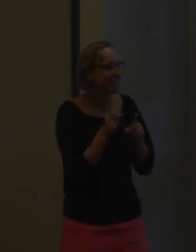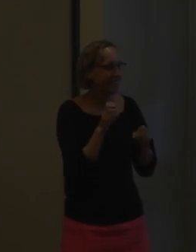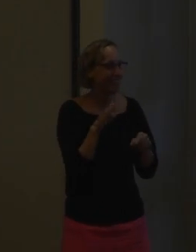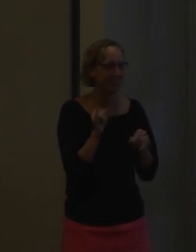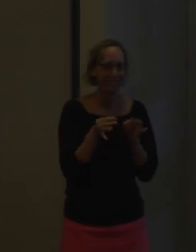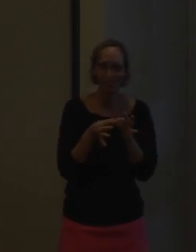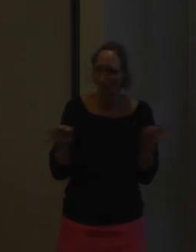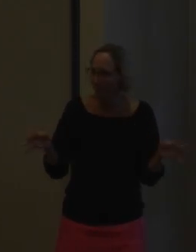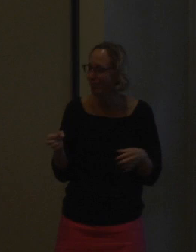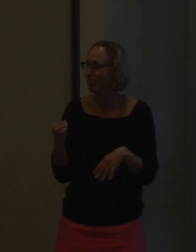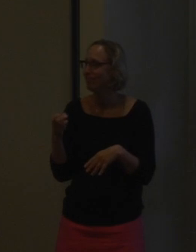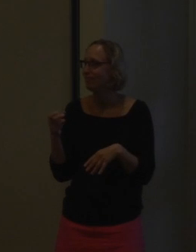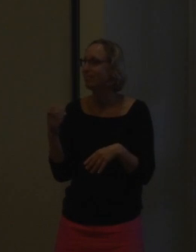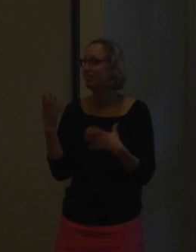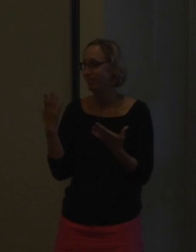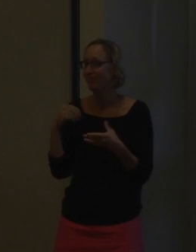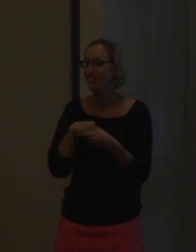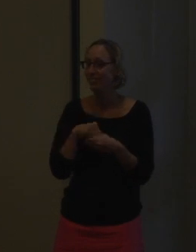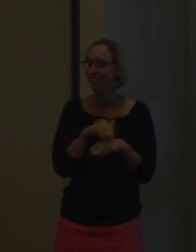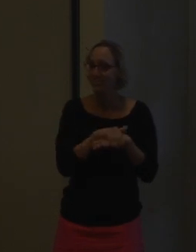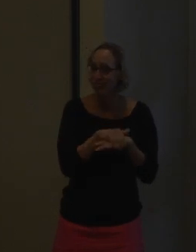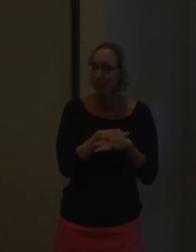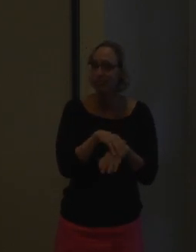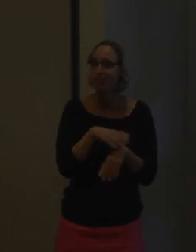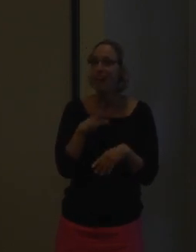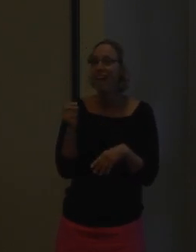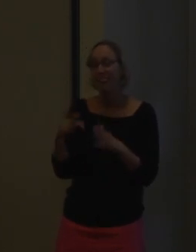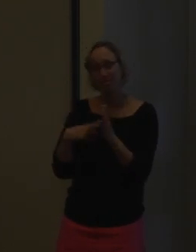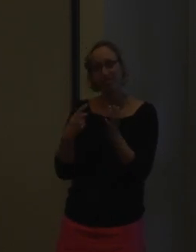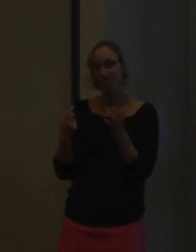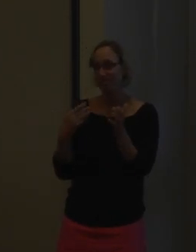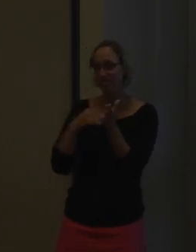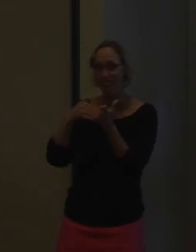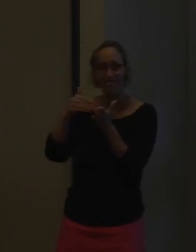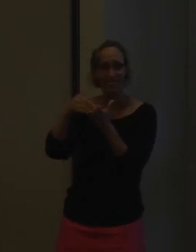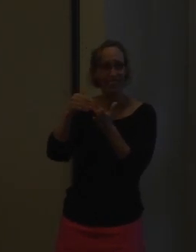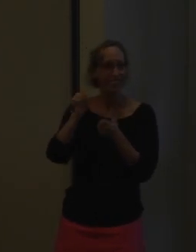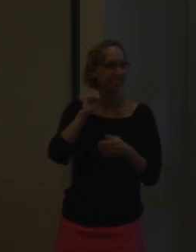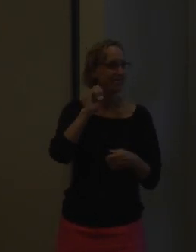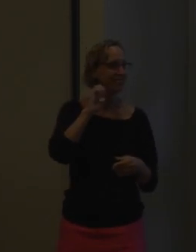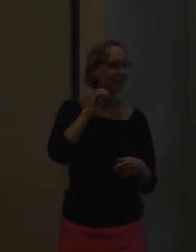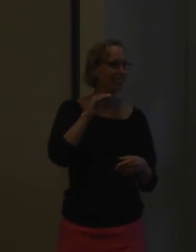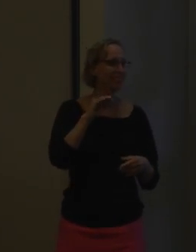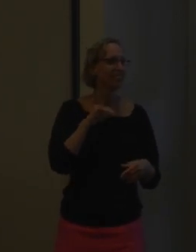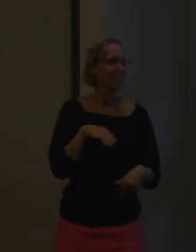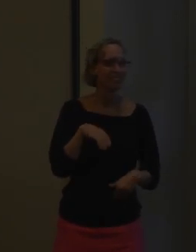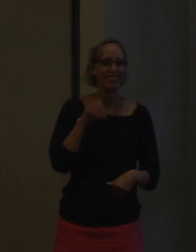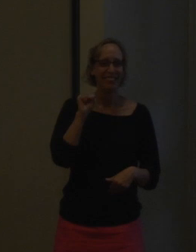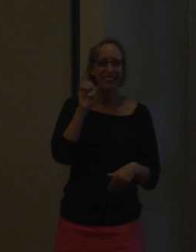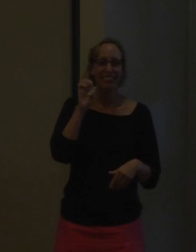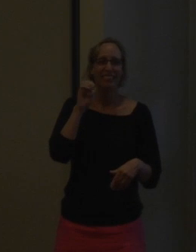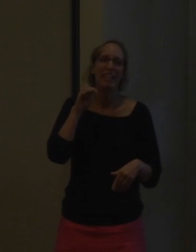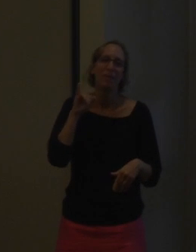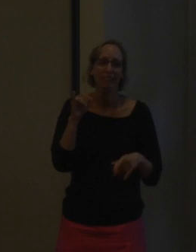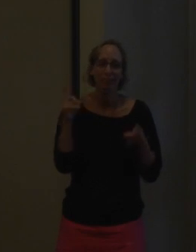What was the word? Yeah, the semi, semi-lingual,